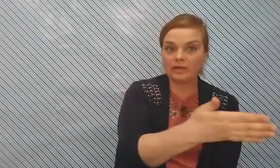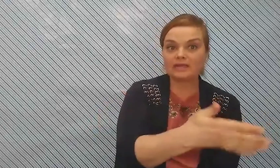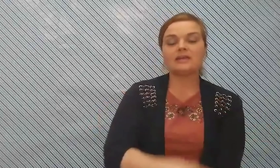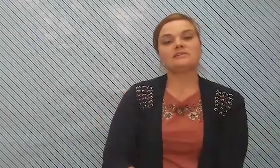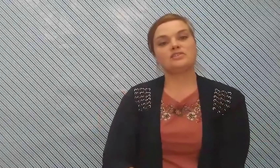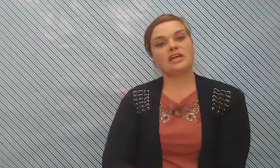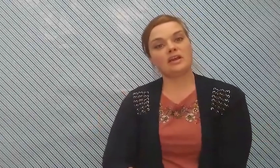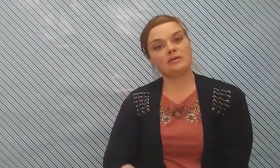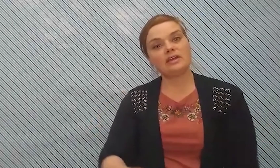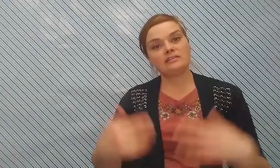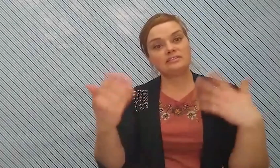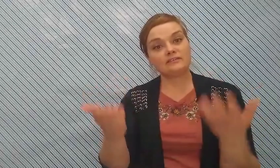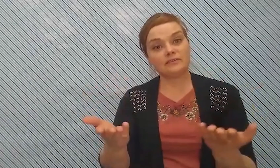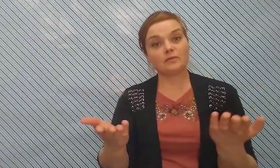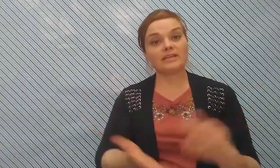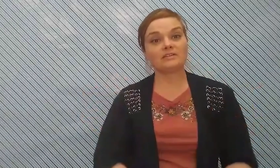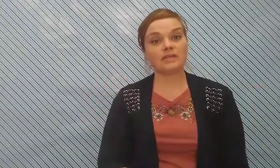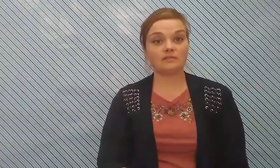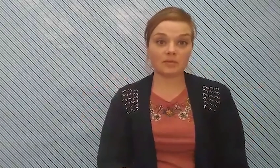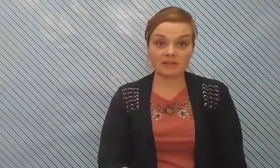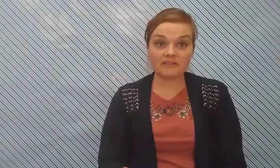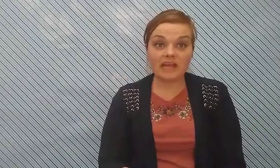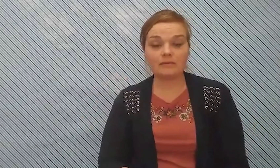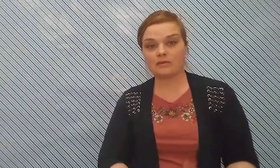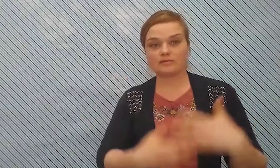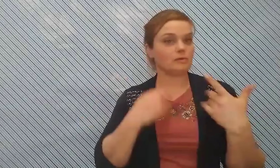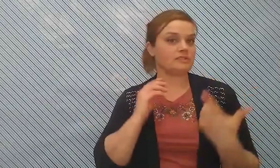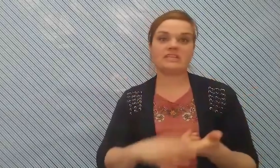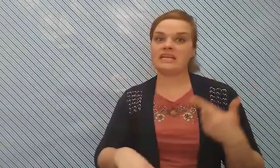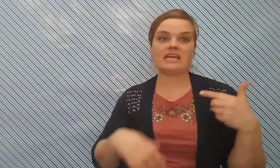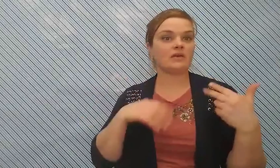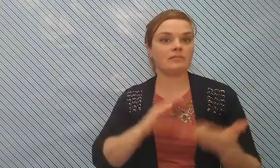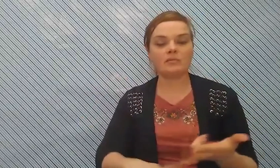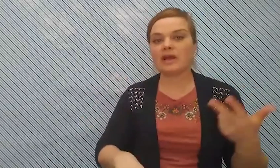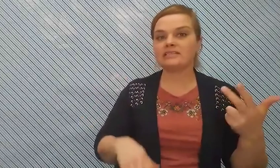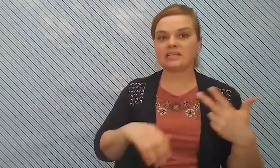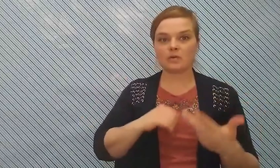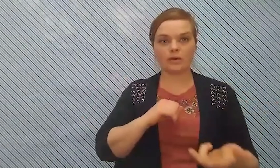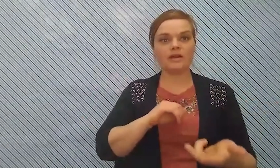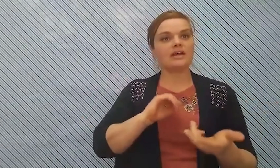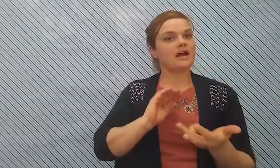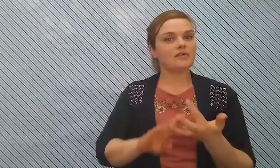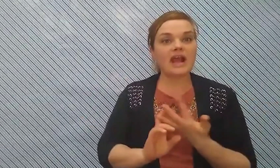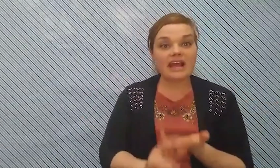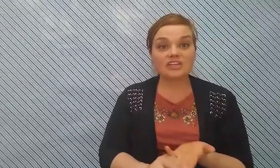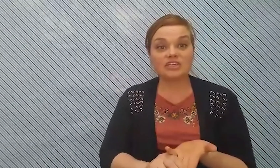week to check out different ways that we can form our faith whether through singing or memorizing or other actions